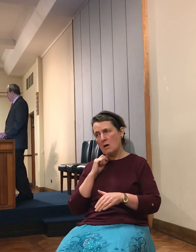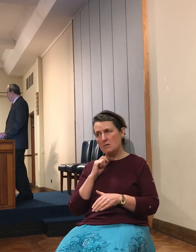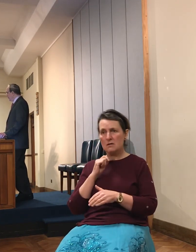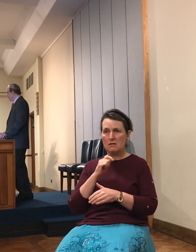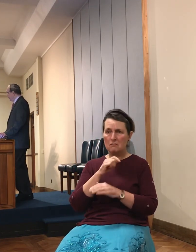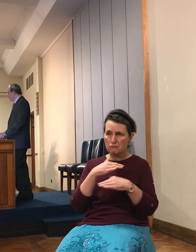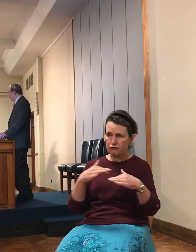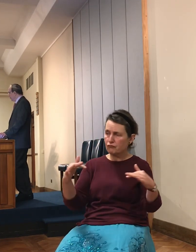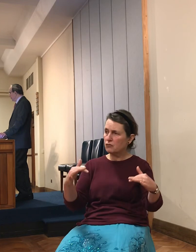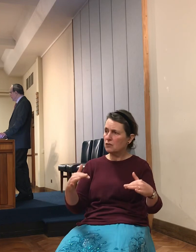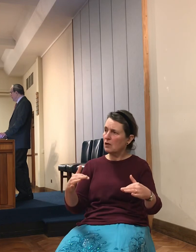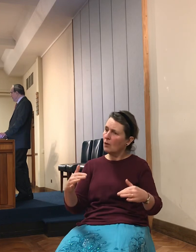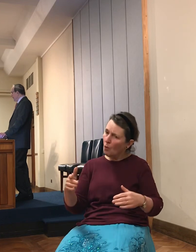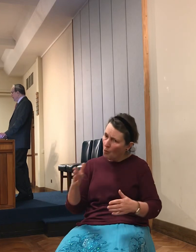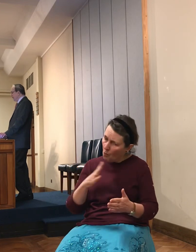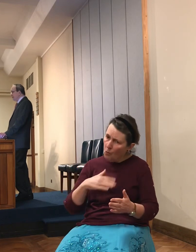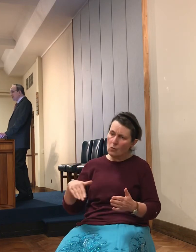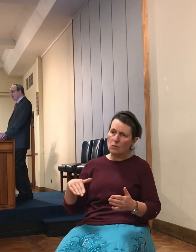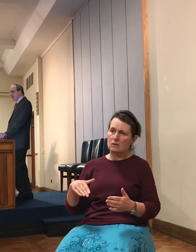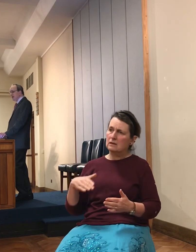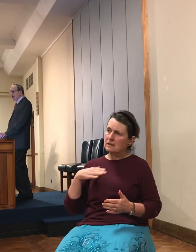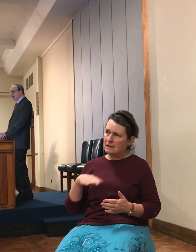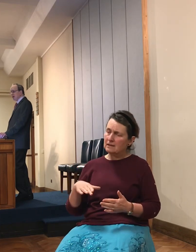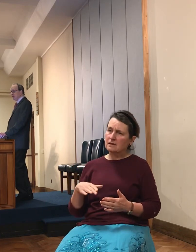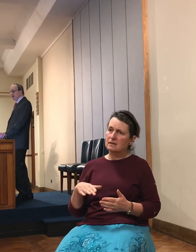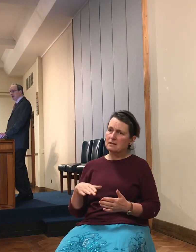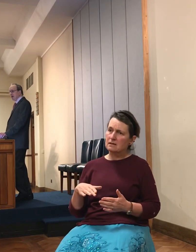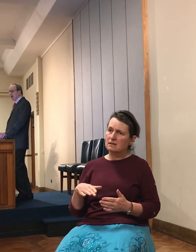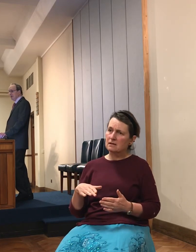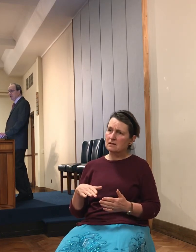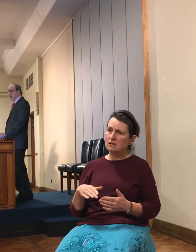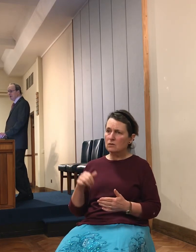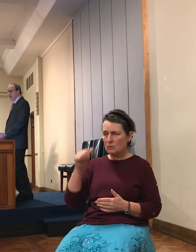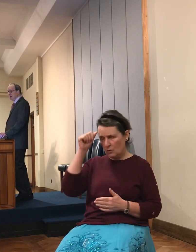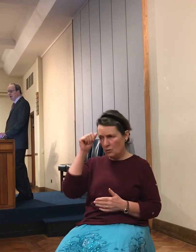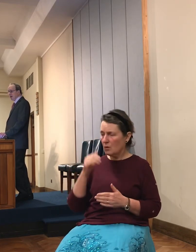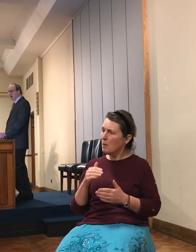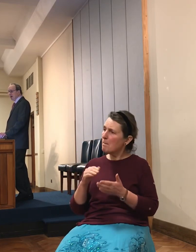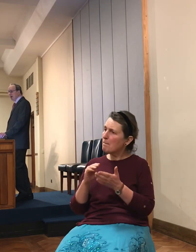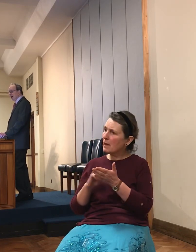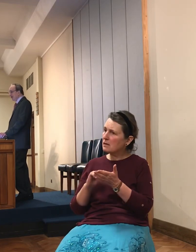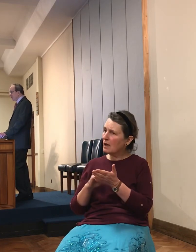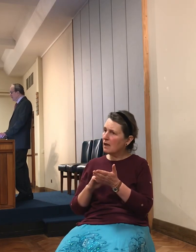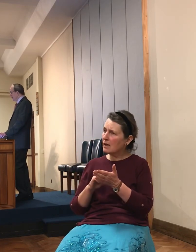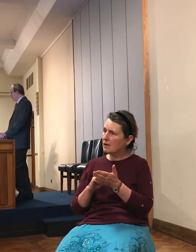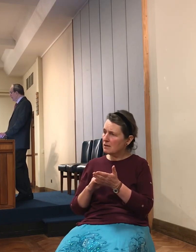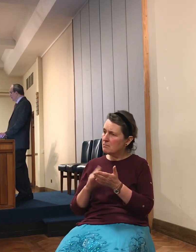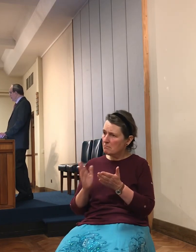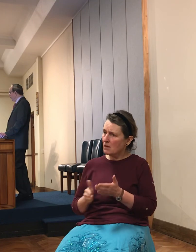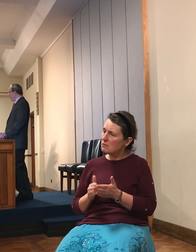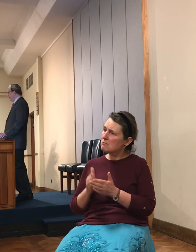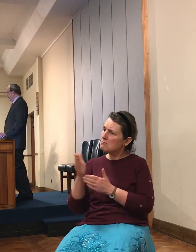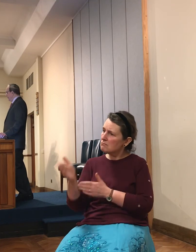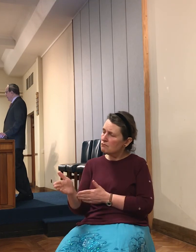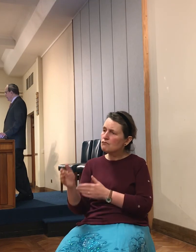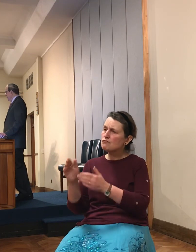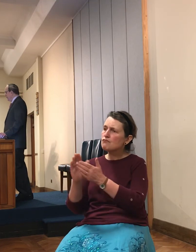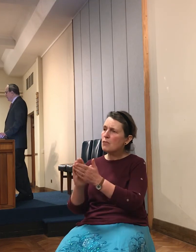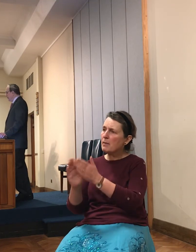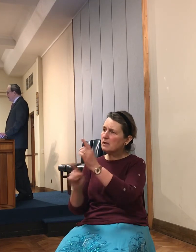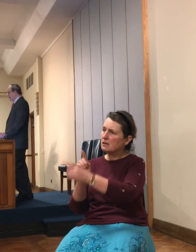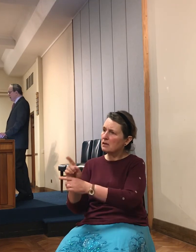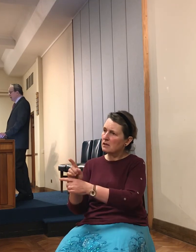great need is to go forth every Monday trusting him, laying everything before him.